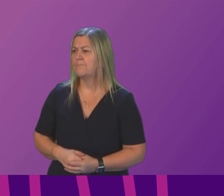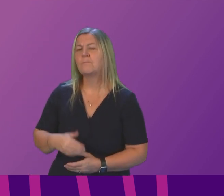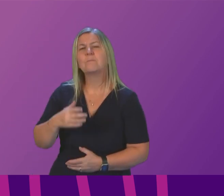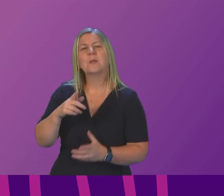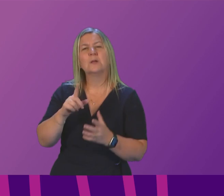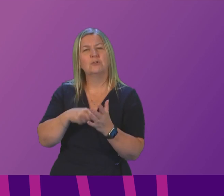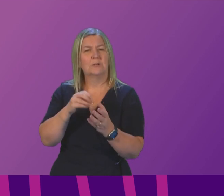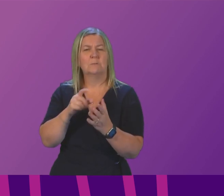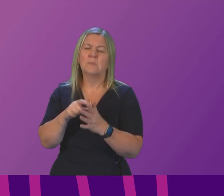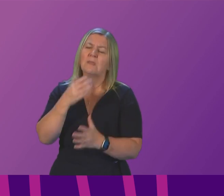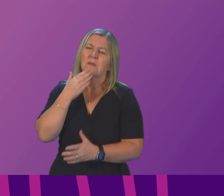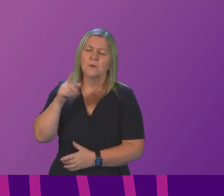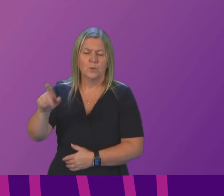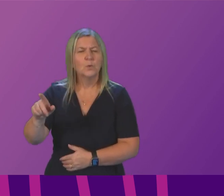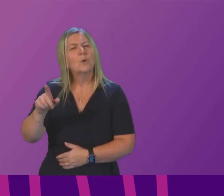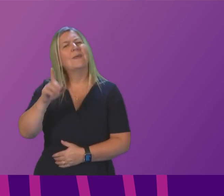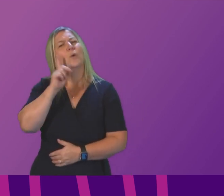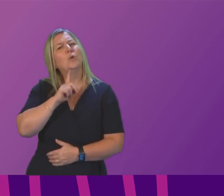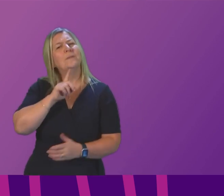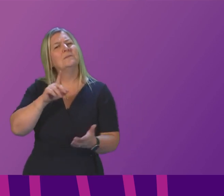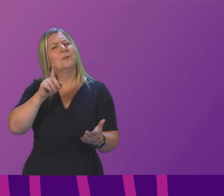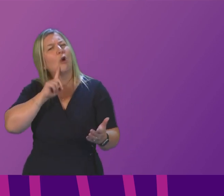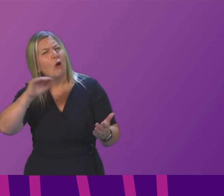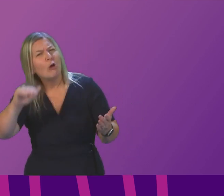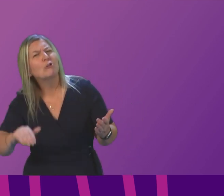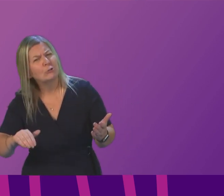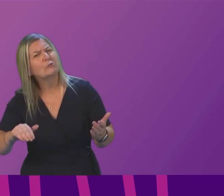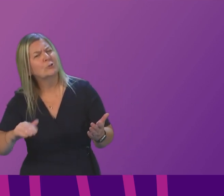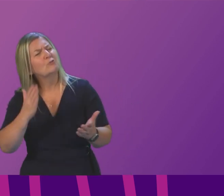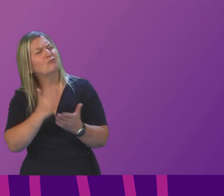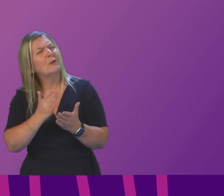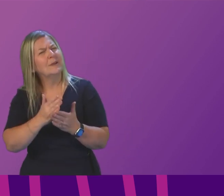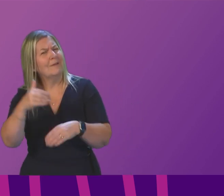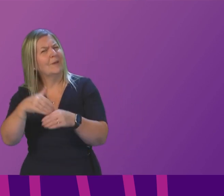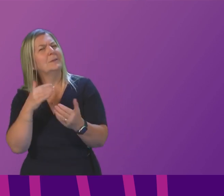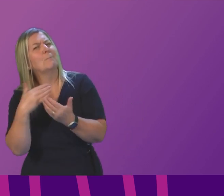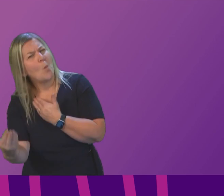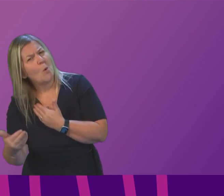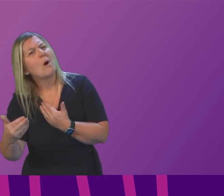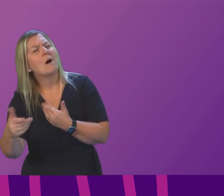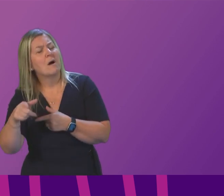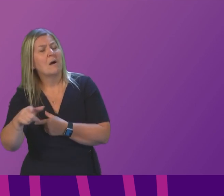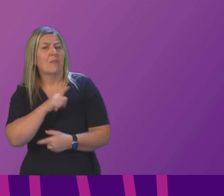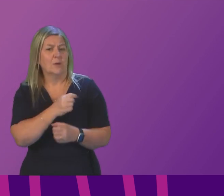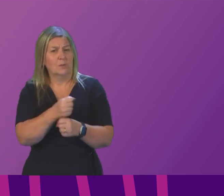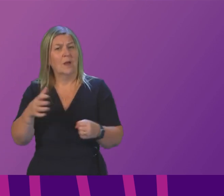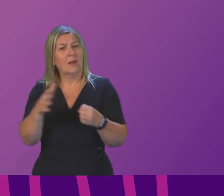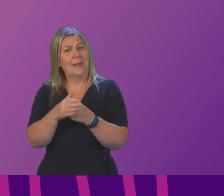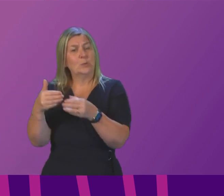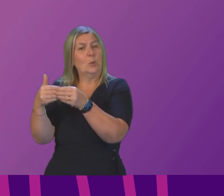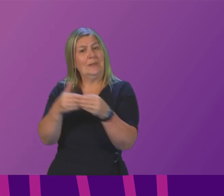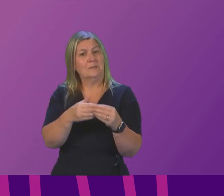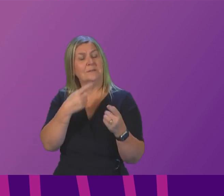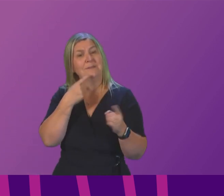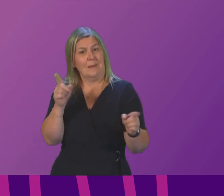girls are likely to suffer disproportionately as a result of the climate crisis which is why the Scottish Glasgow women's leadership statement